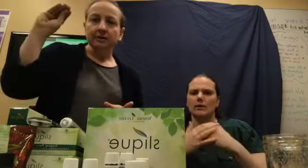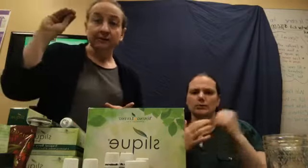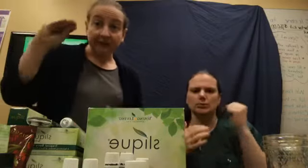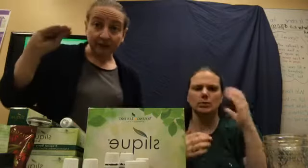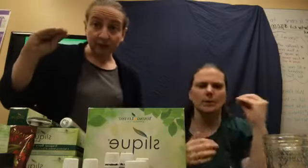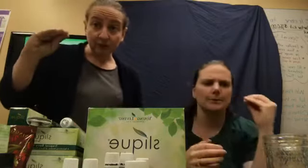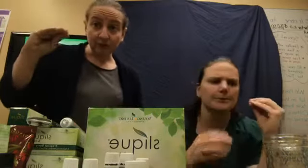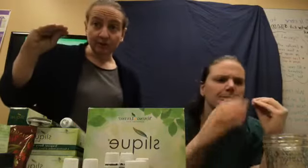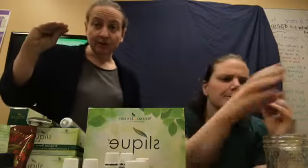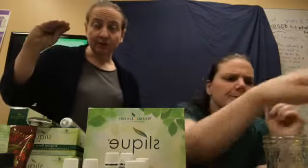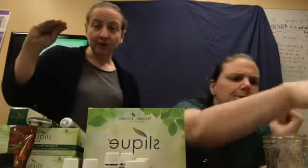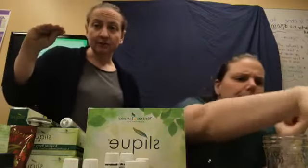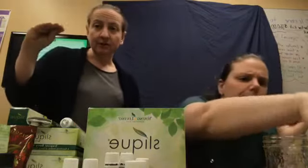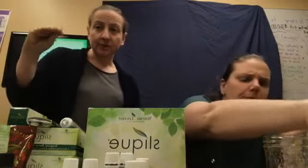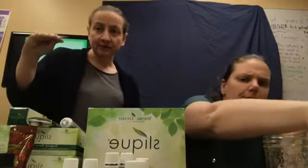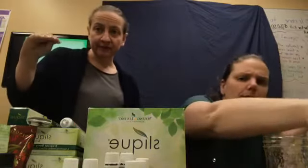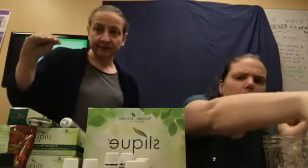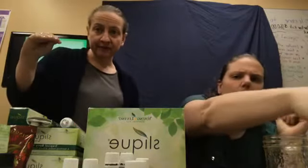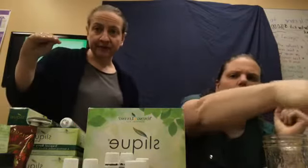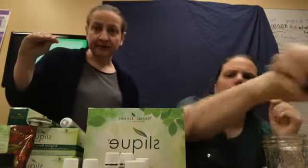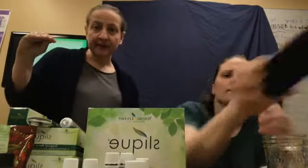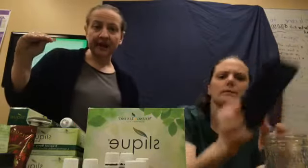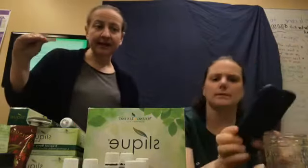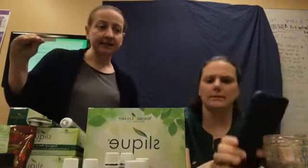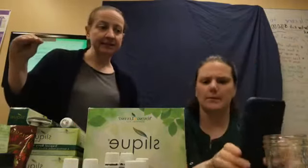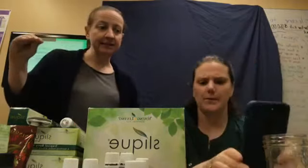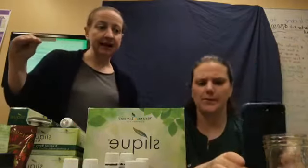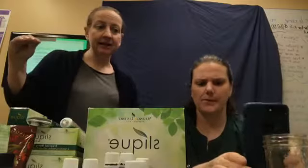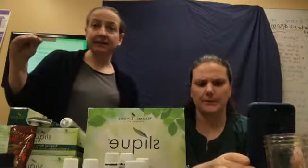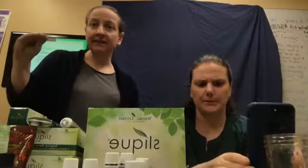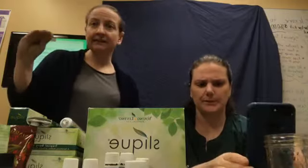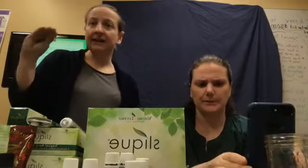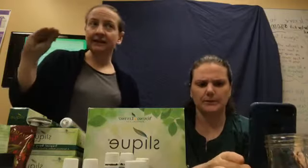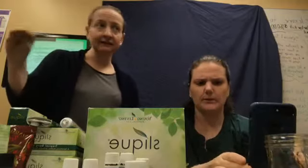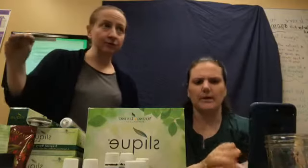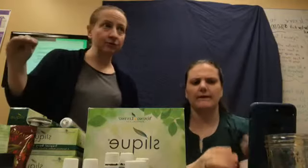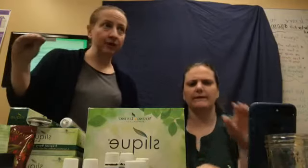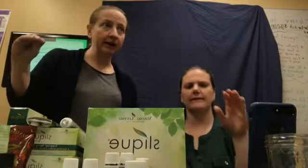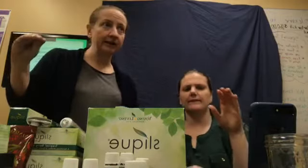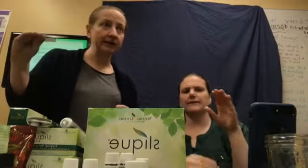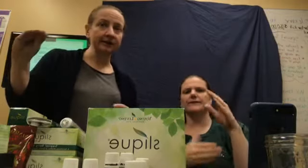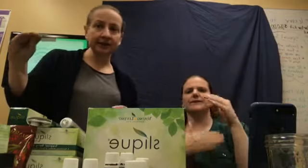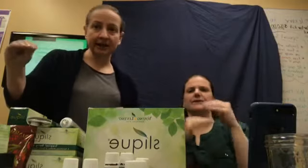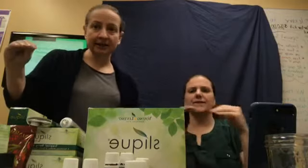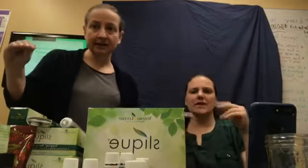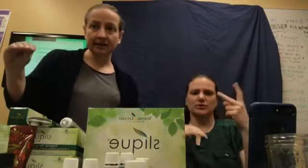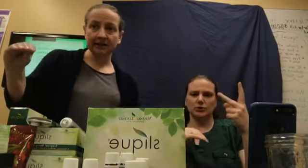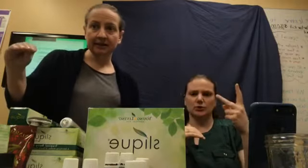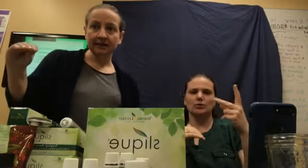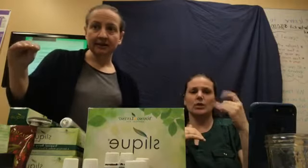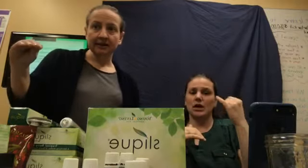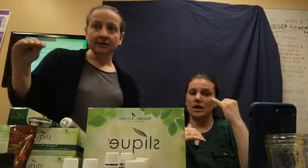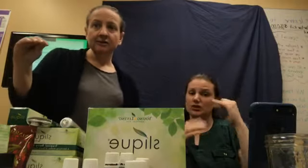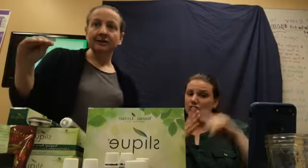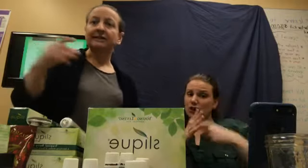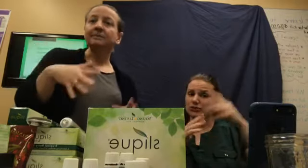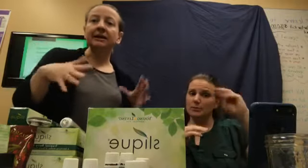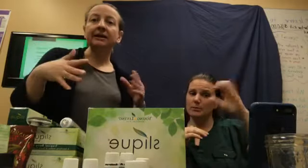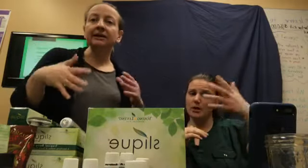the phase two starts on March 5th. And, I can get any of you who want it. The link. You need to be a